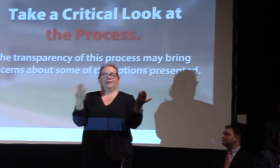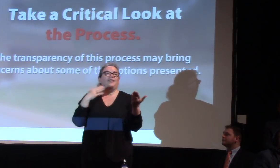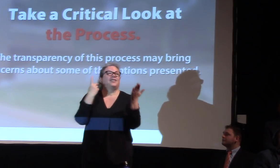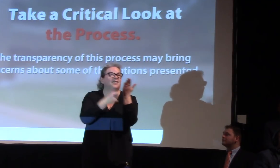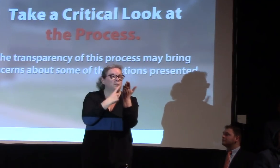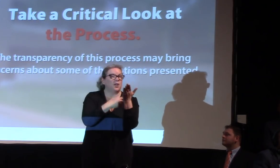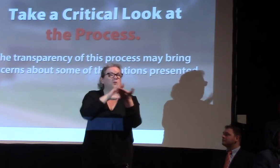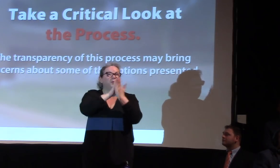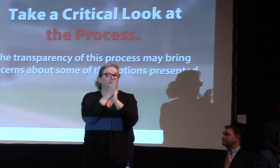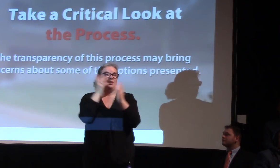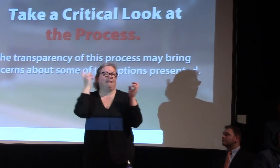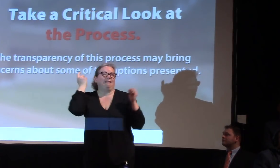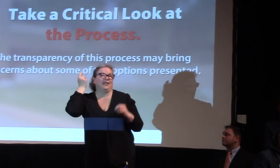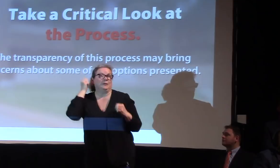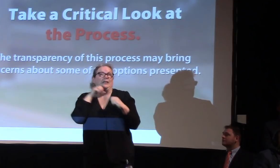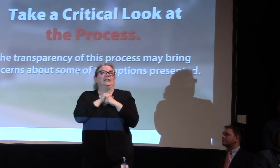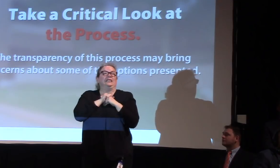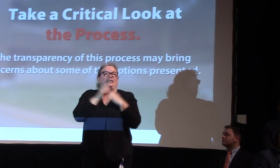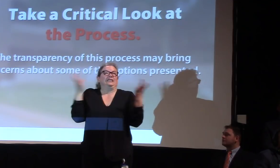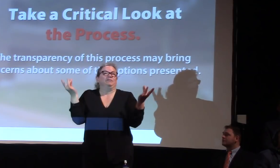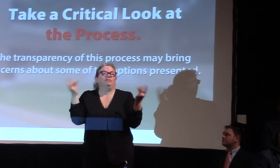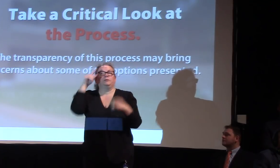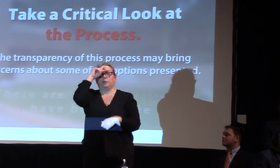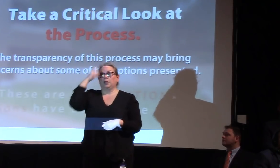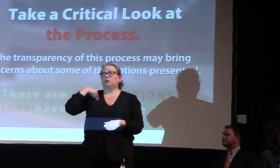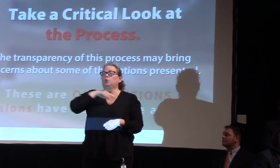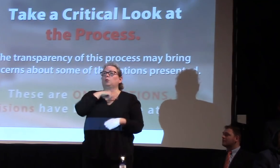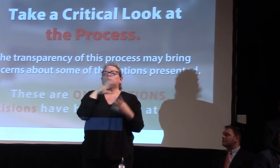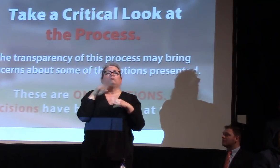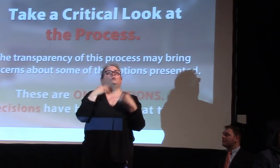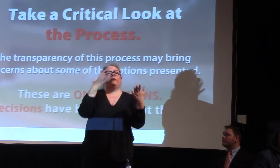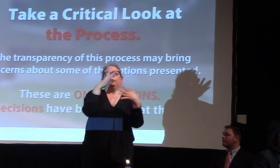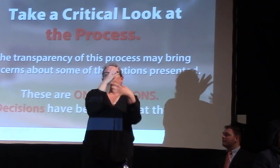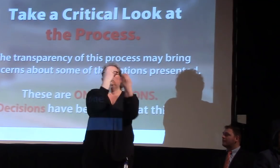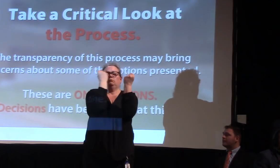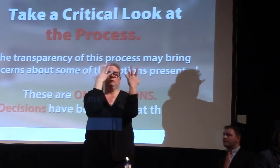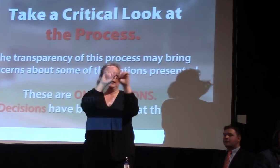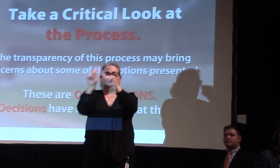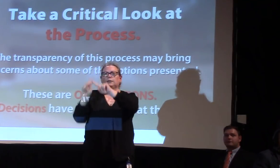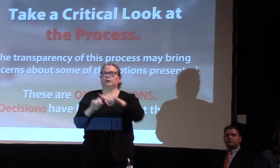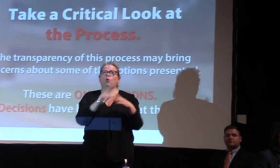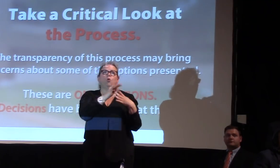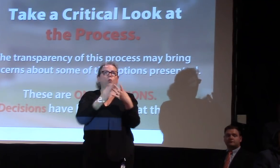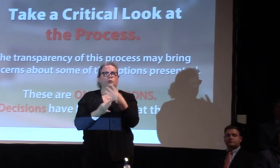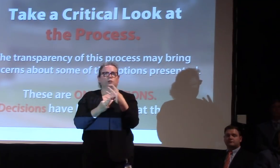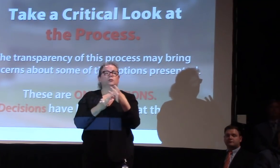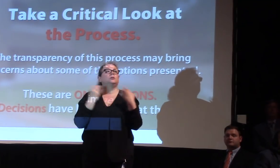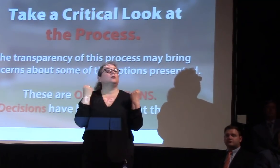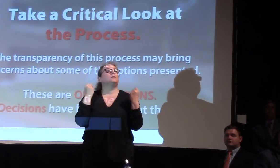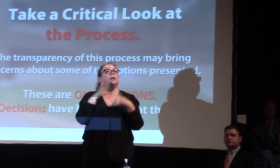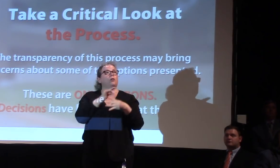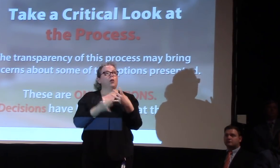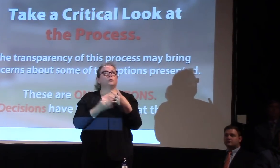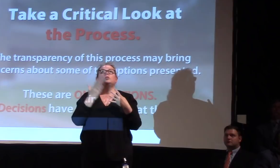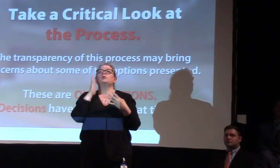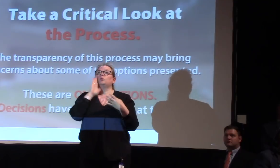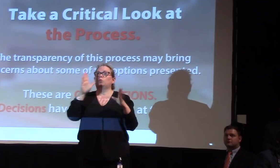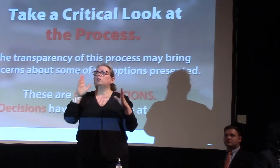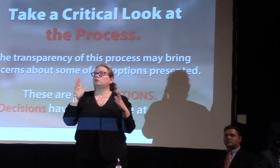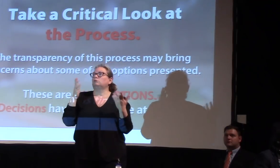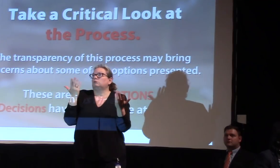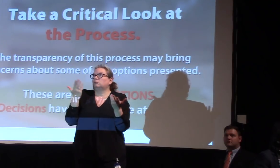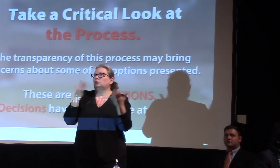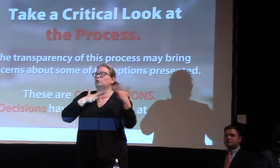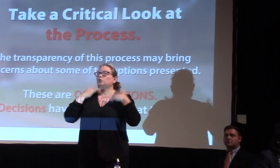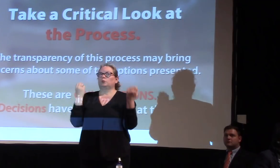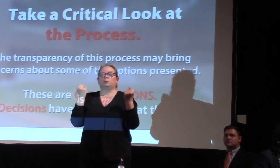because we're airing all kinds of options, many of which may concern members of our community because they worry about their community